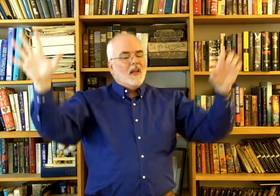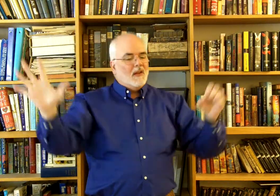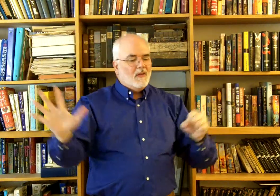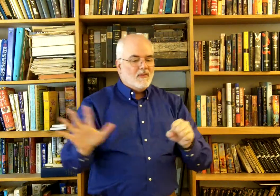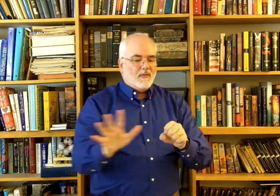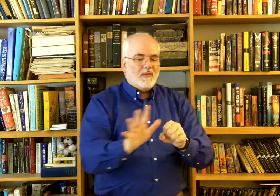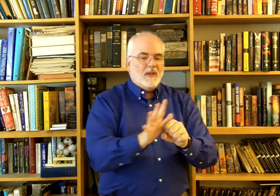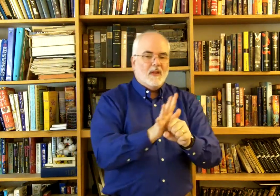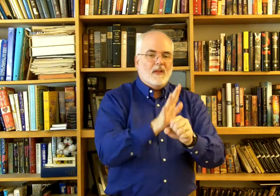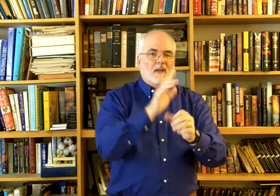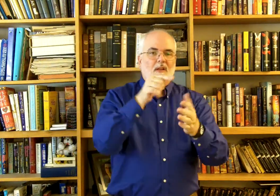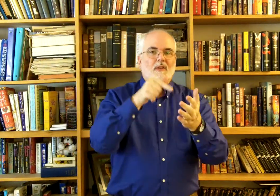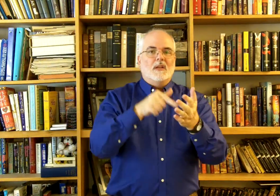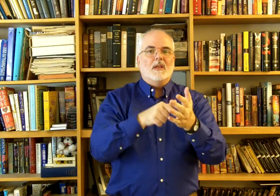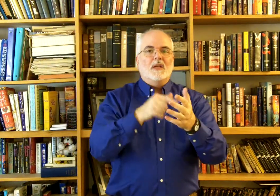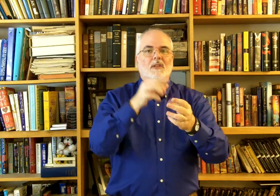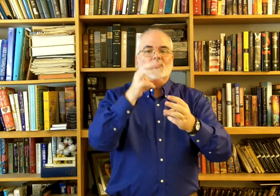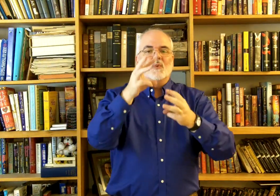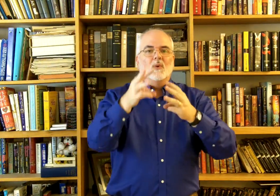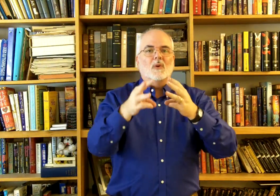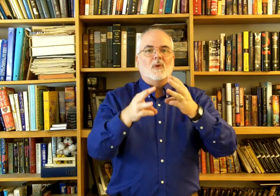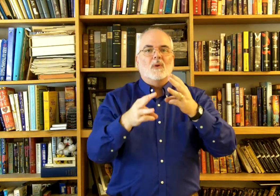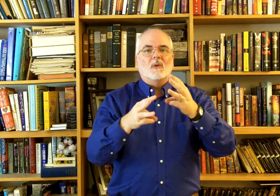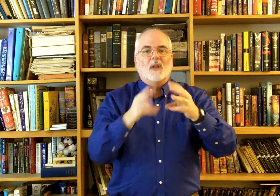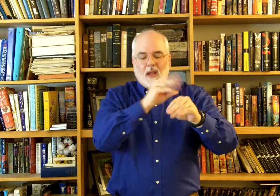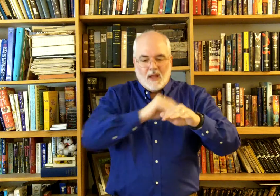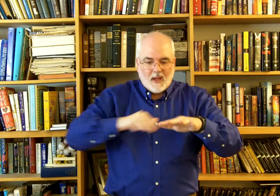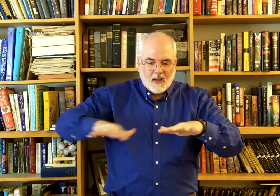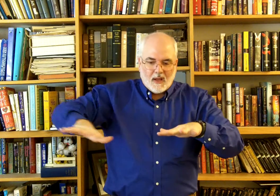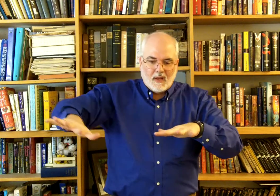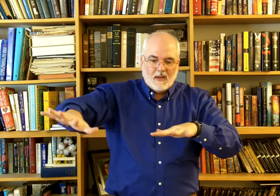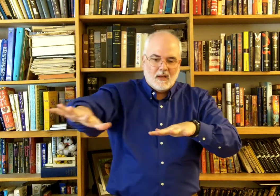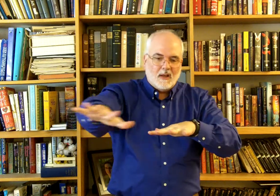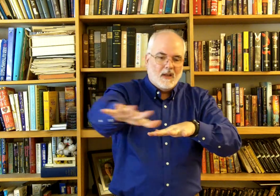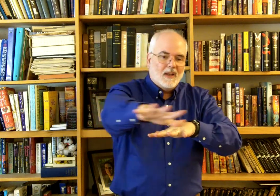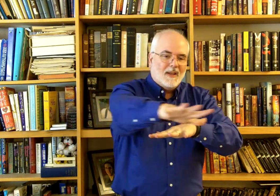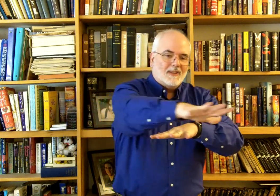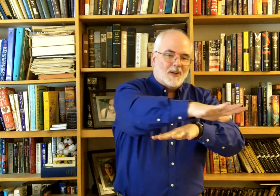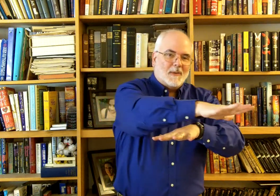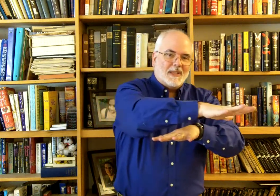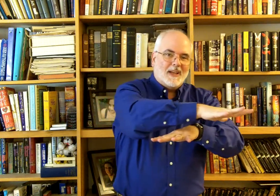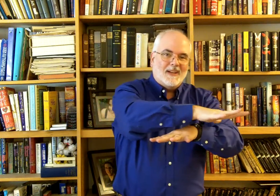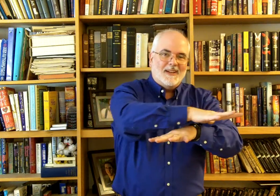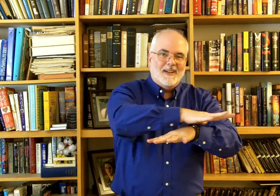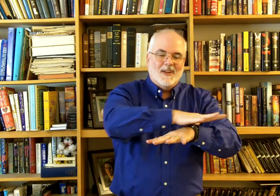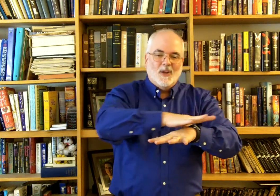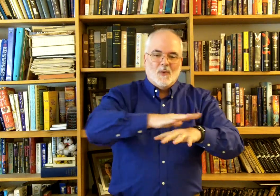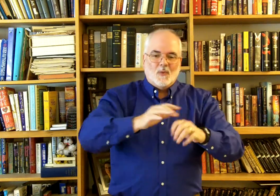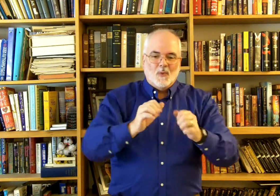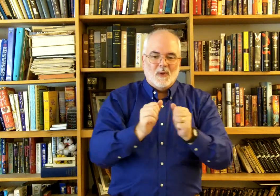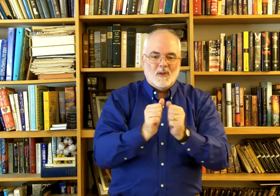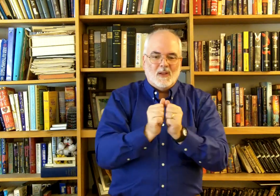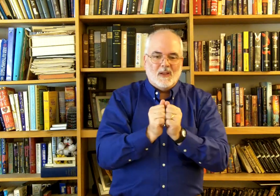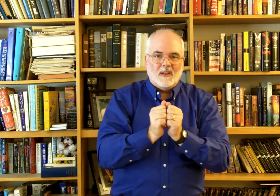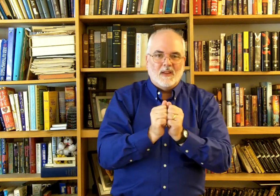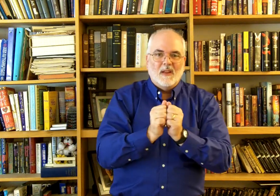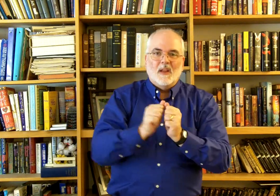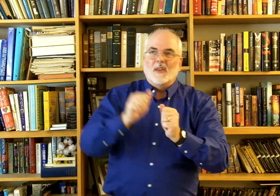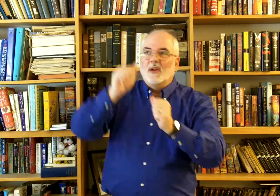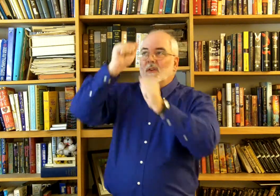Till this world lands Sorry about that With the